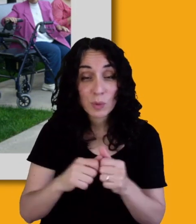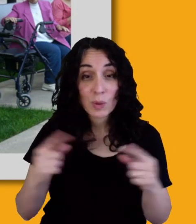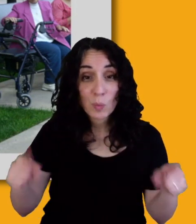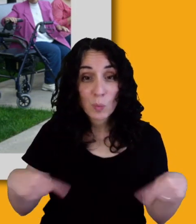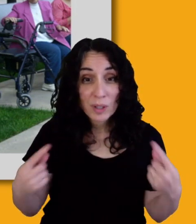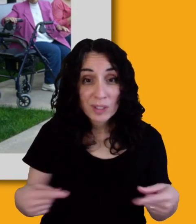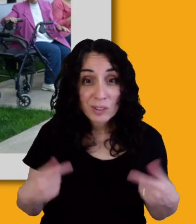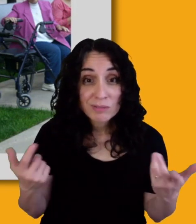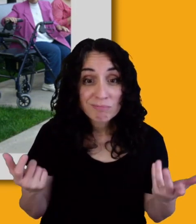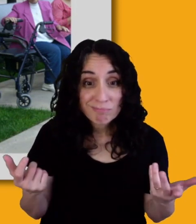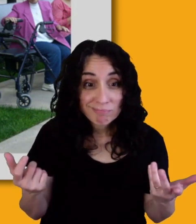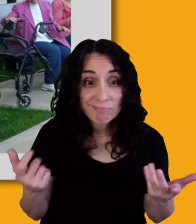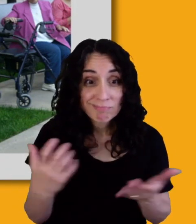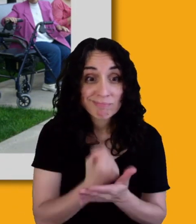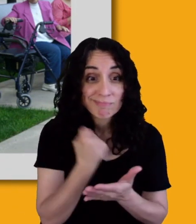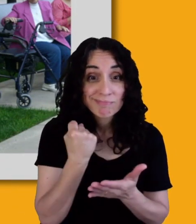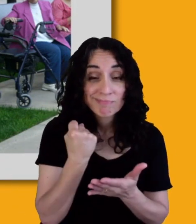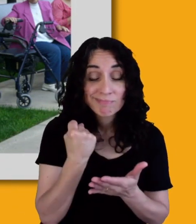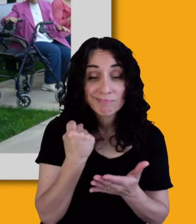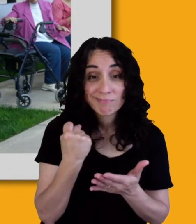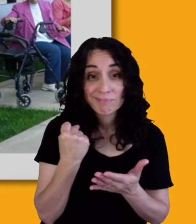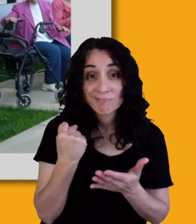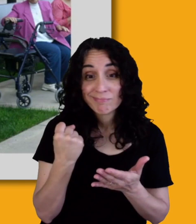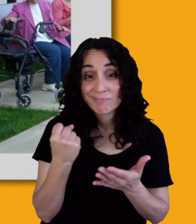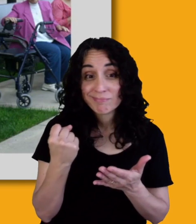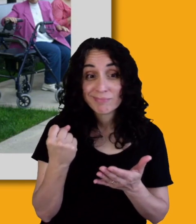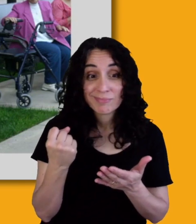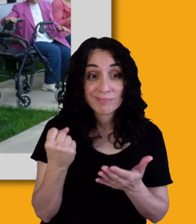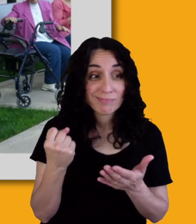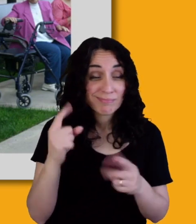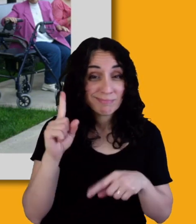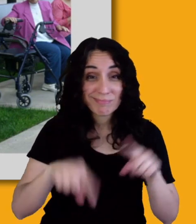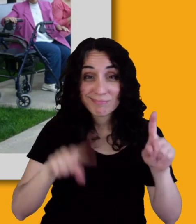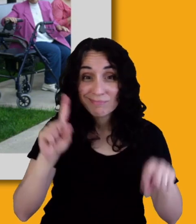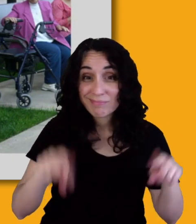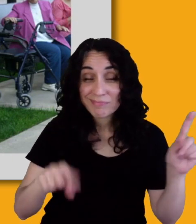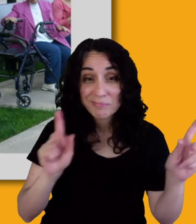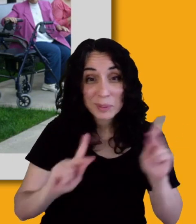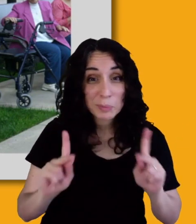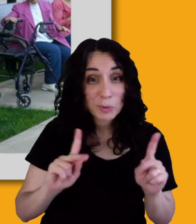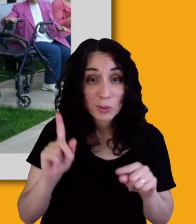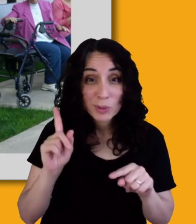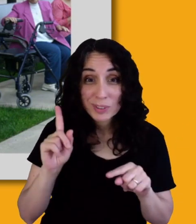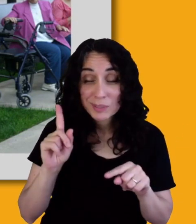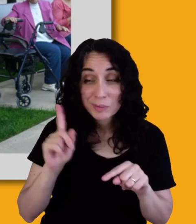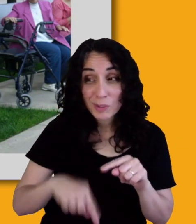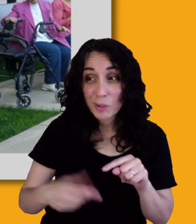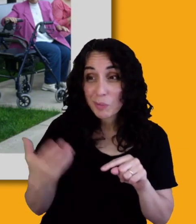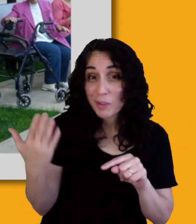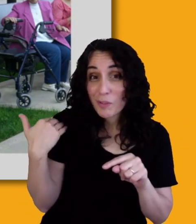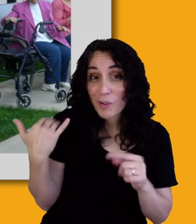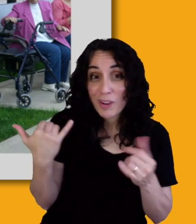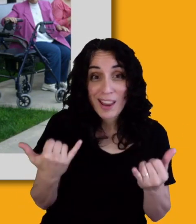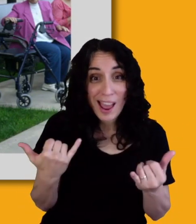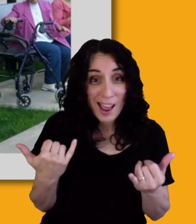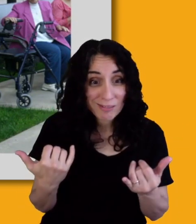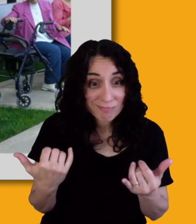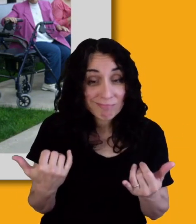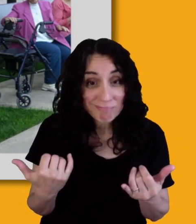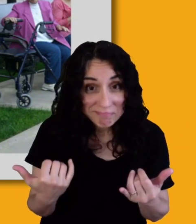have actually allowed people to do a tremendous number of things that they weren't able to do when they were hauling things up and